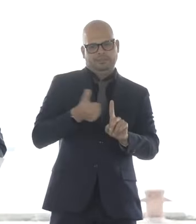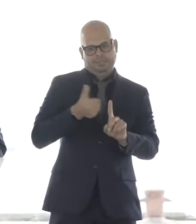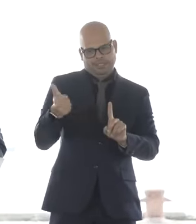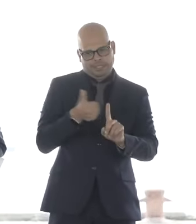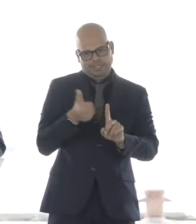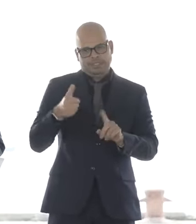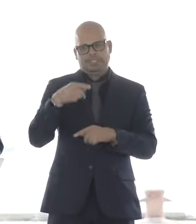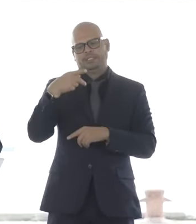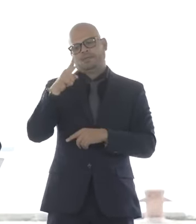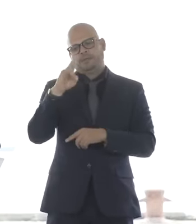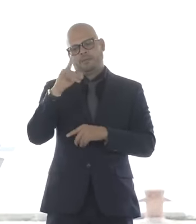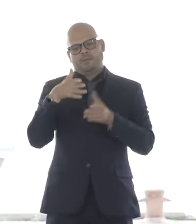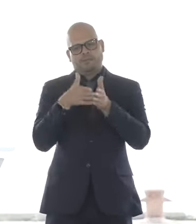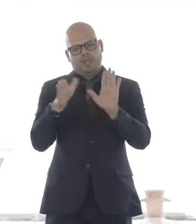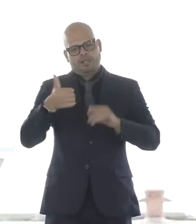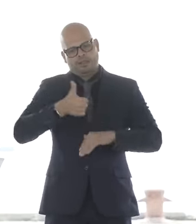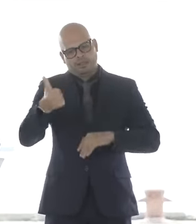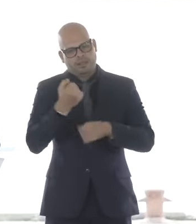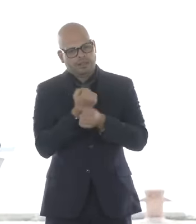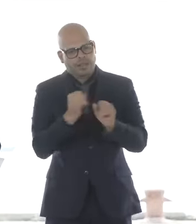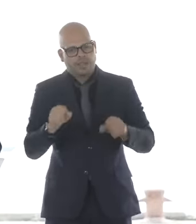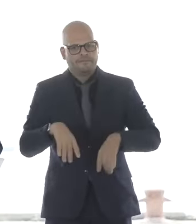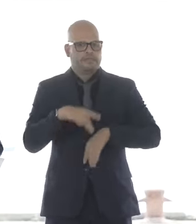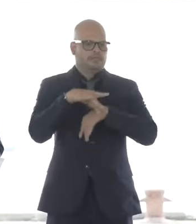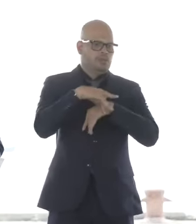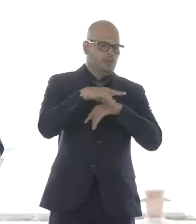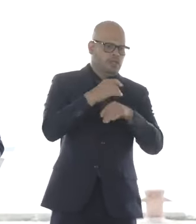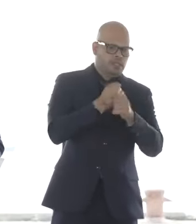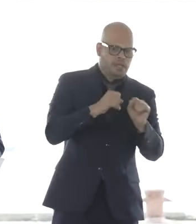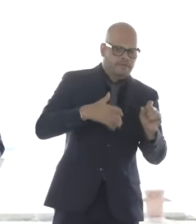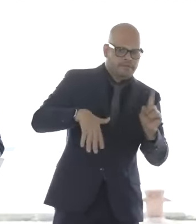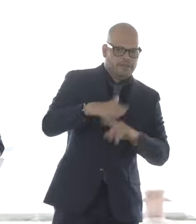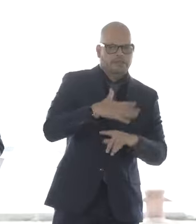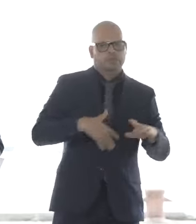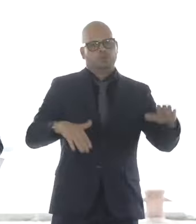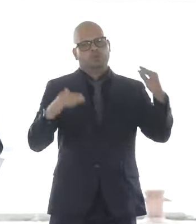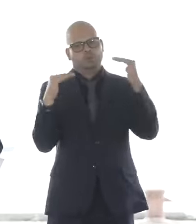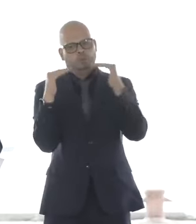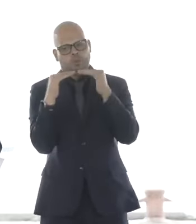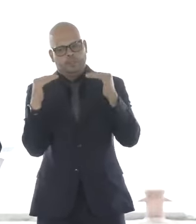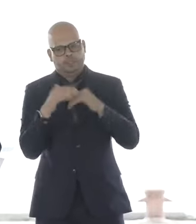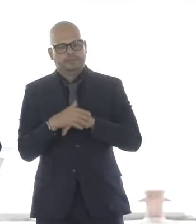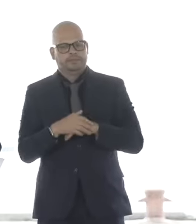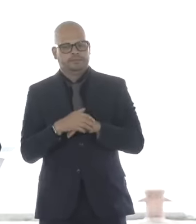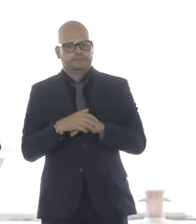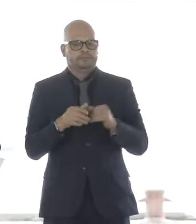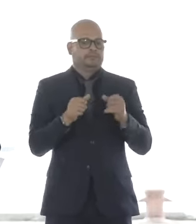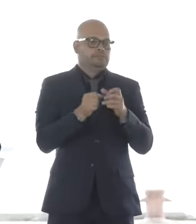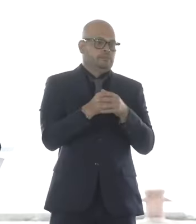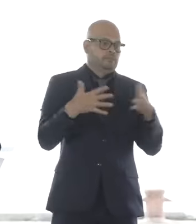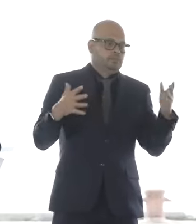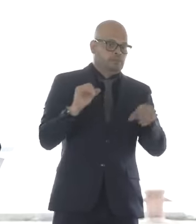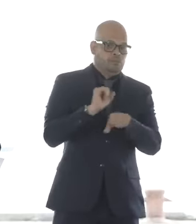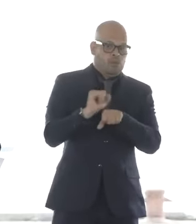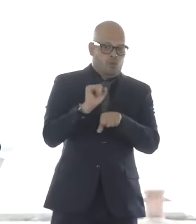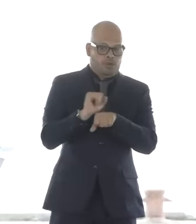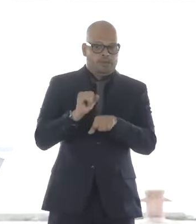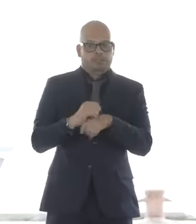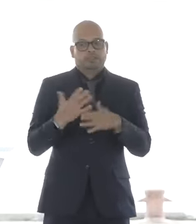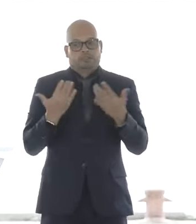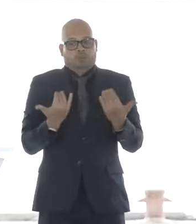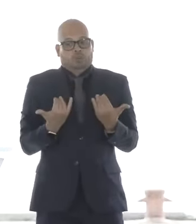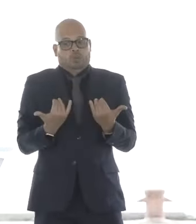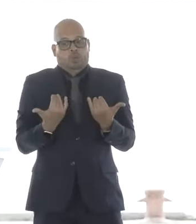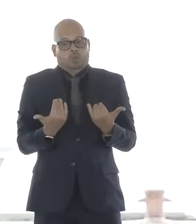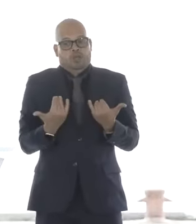resilience, creating jobs, and delivering a more equitable future. To date, nearly $454 billion